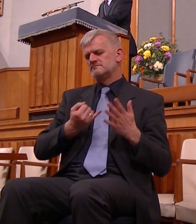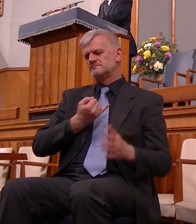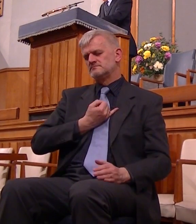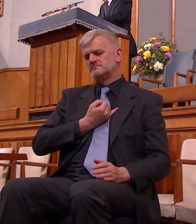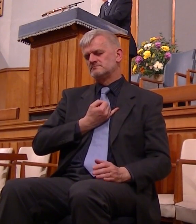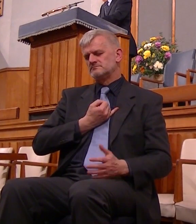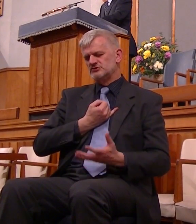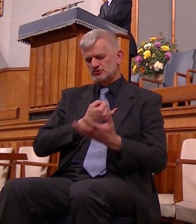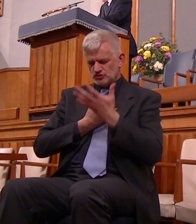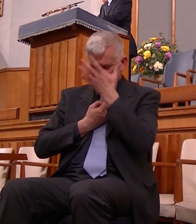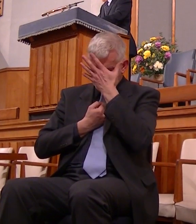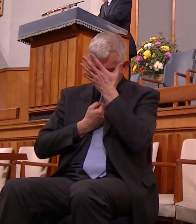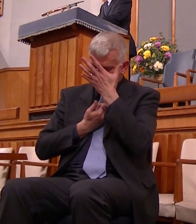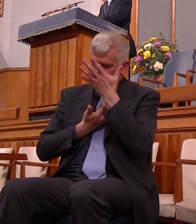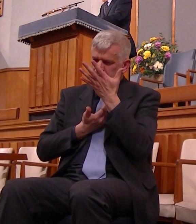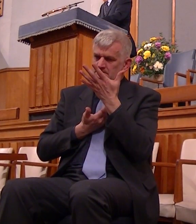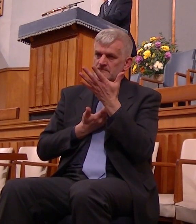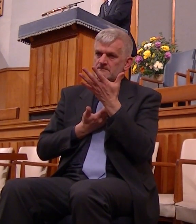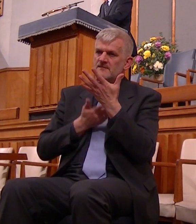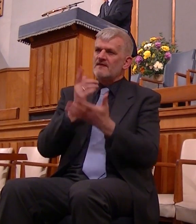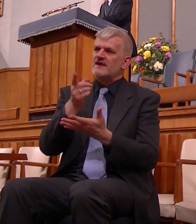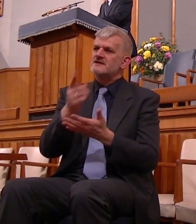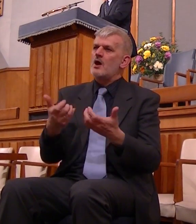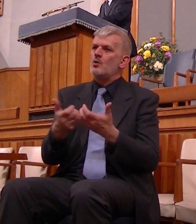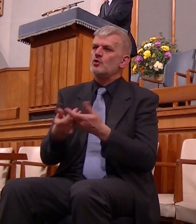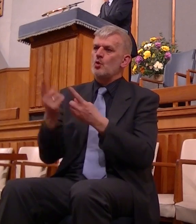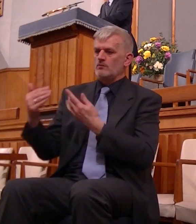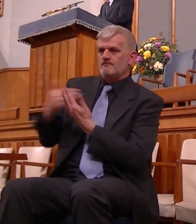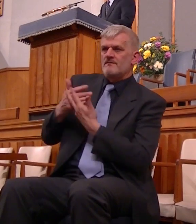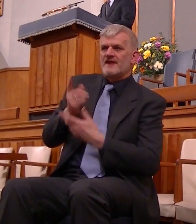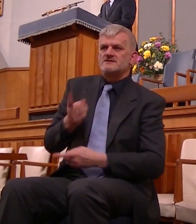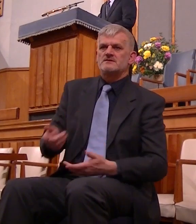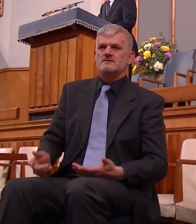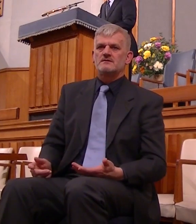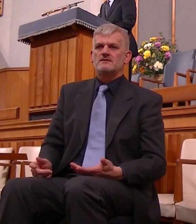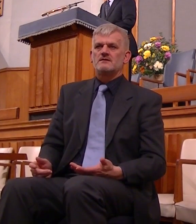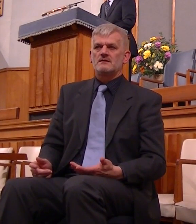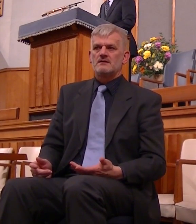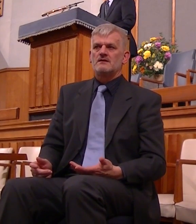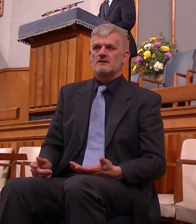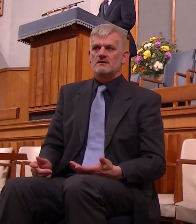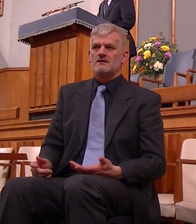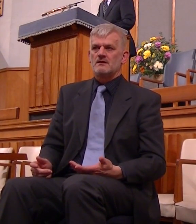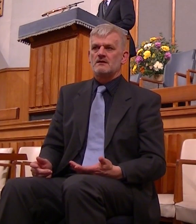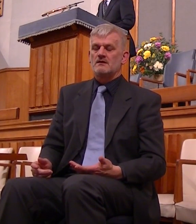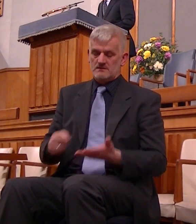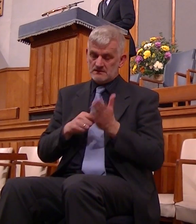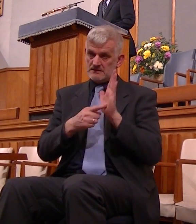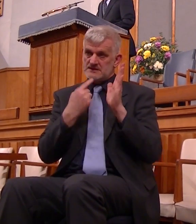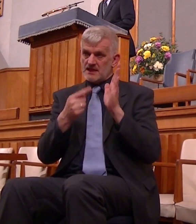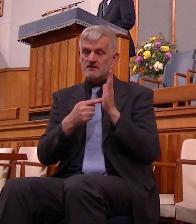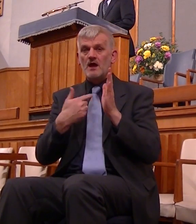me to be ashamed of my sin that's how God intervenes I have surely heard Ephraim